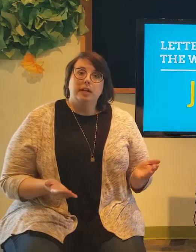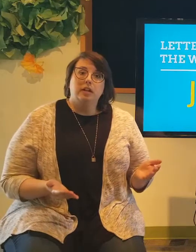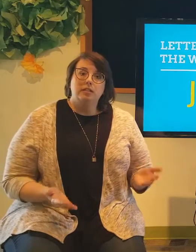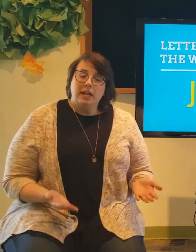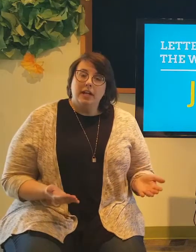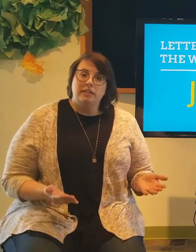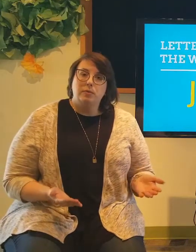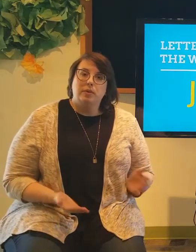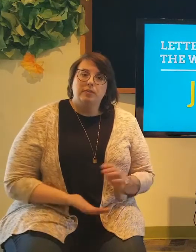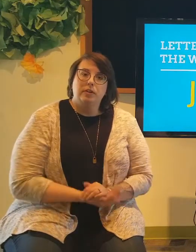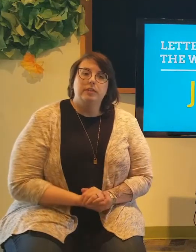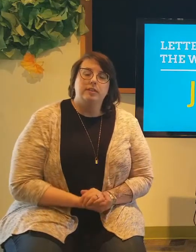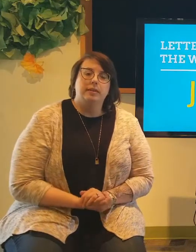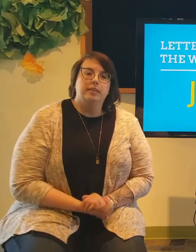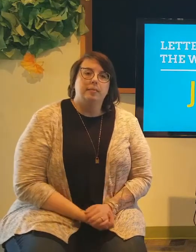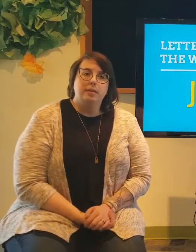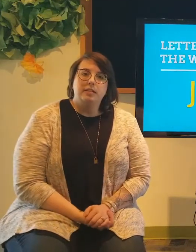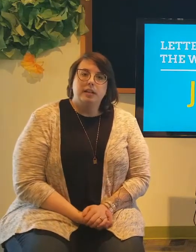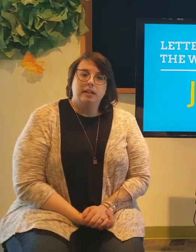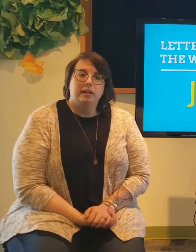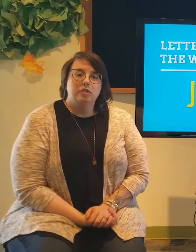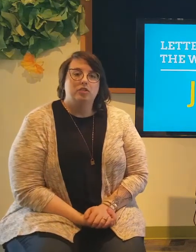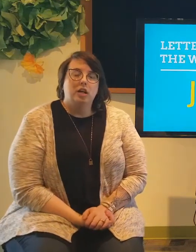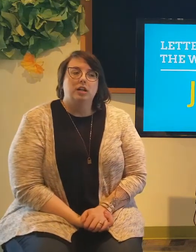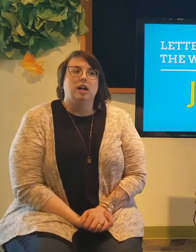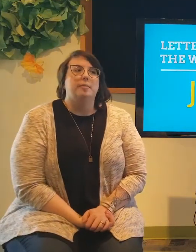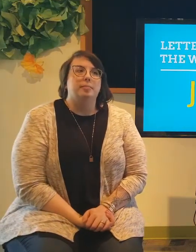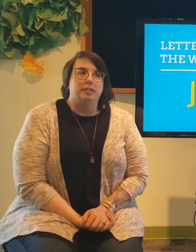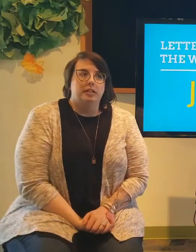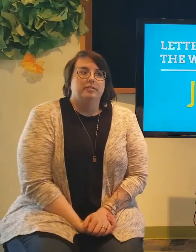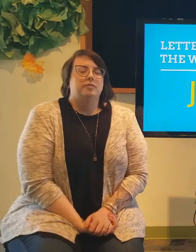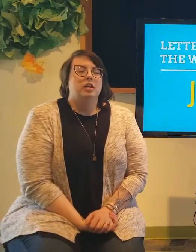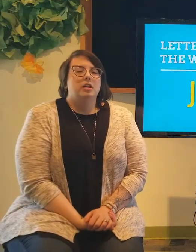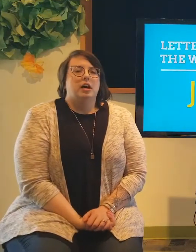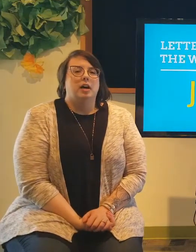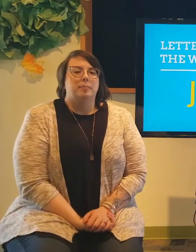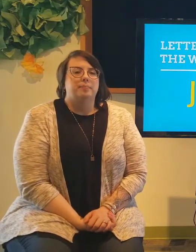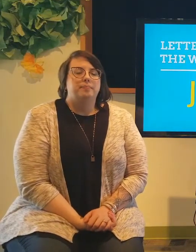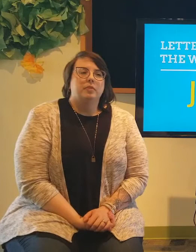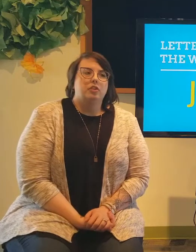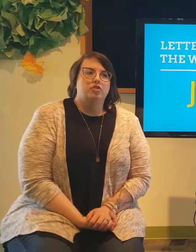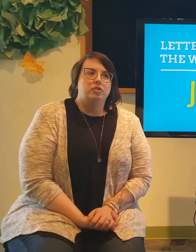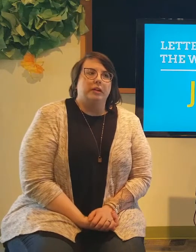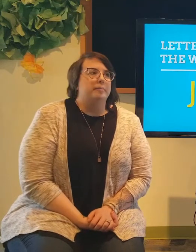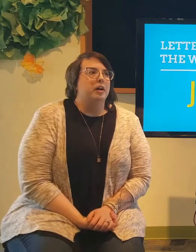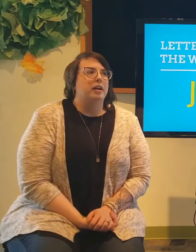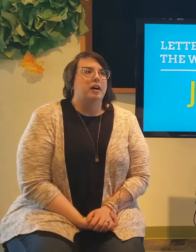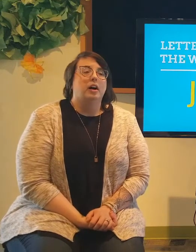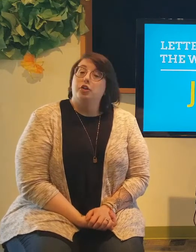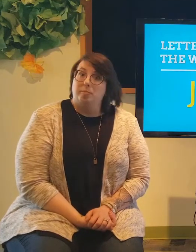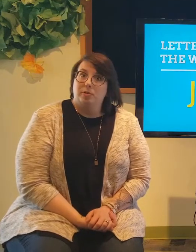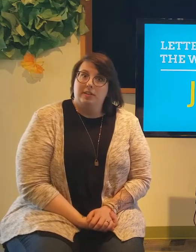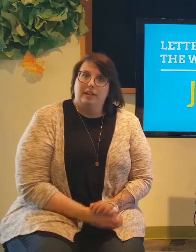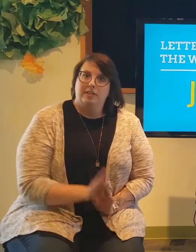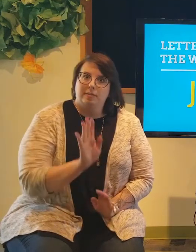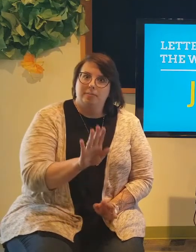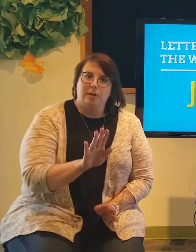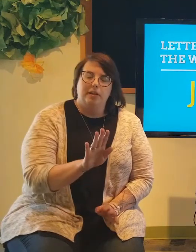get our signs. If you were ever curious about that, babiesignlanguage.com, I believe. I'm not 100%, but